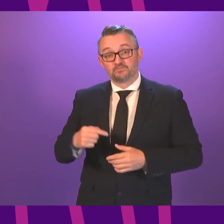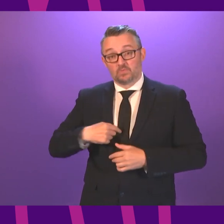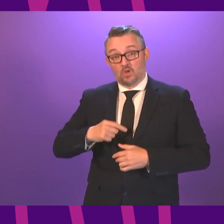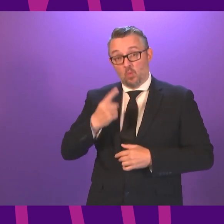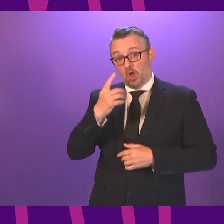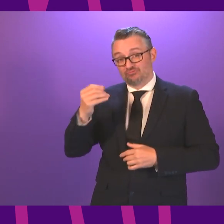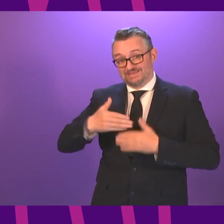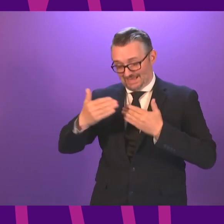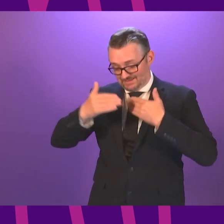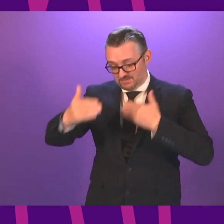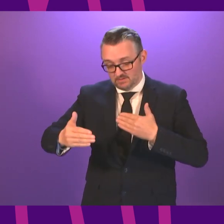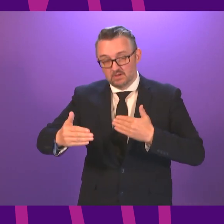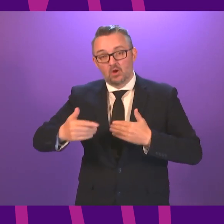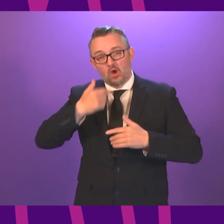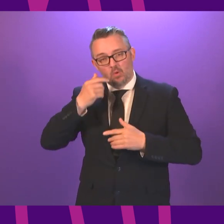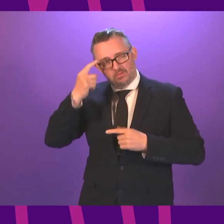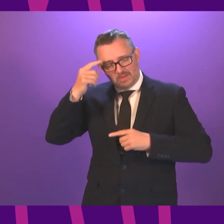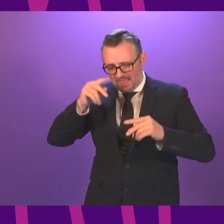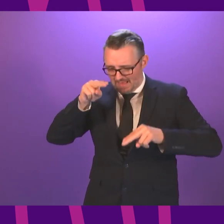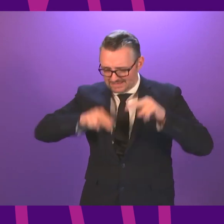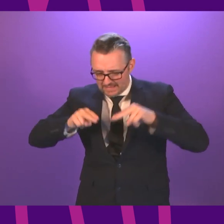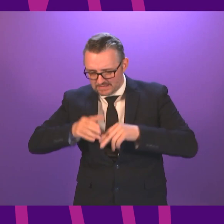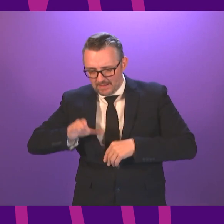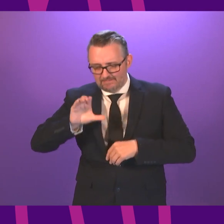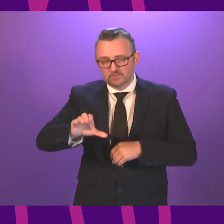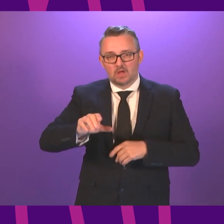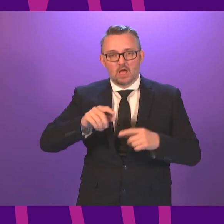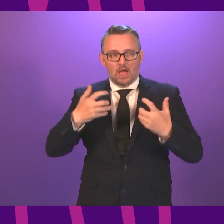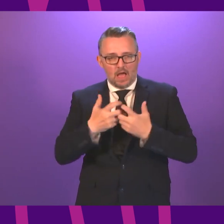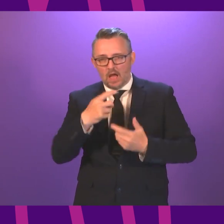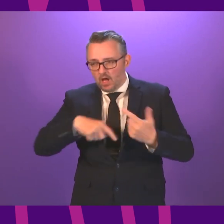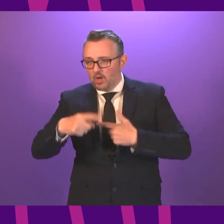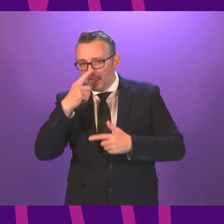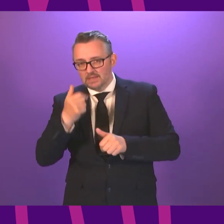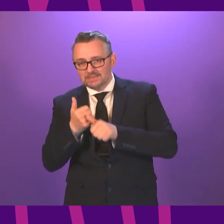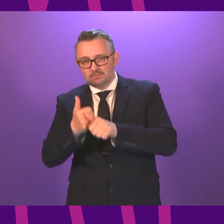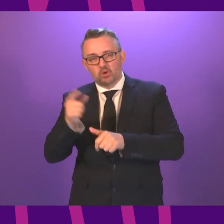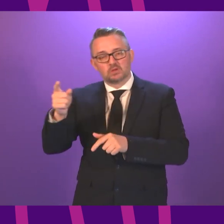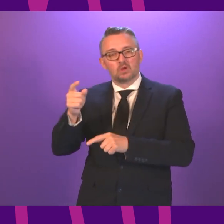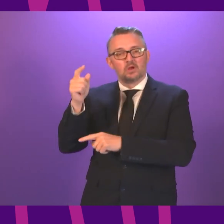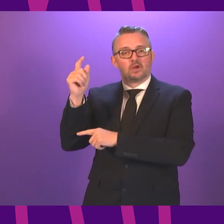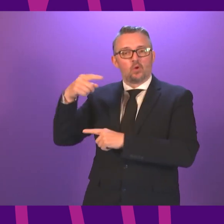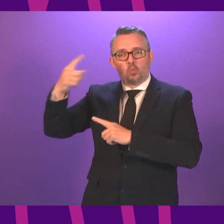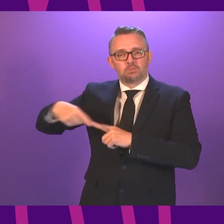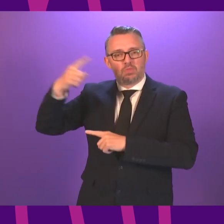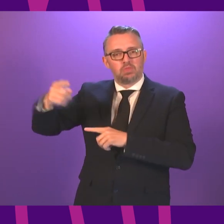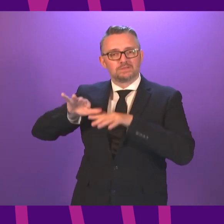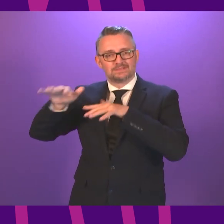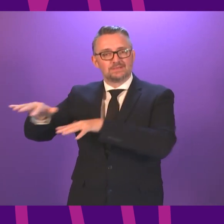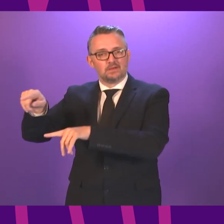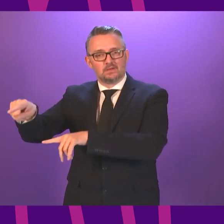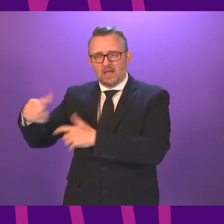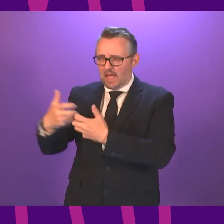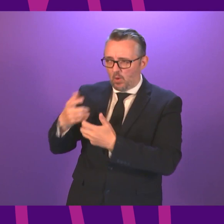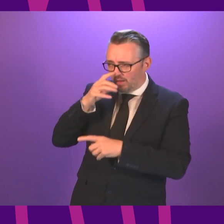set out a strategic investment assessment as we seek to better support the offshore wind supply chain. And over the Parliament,